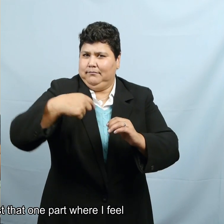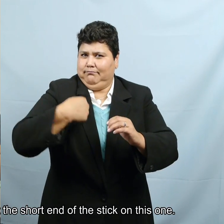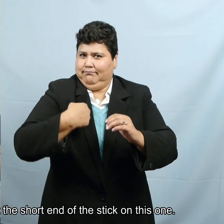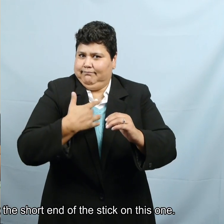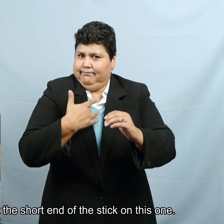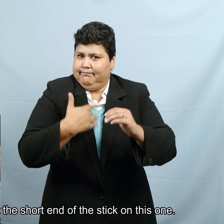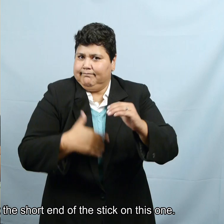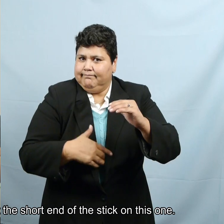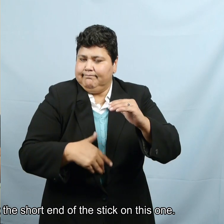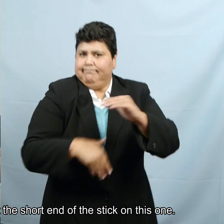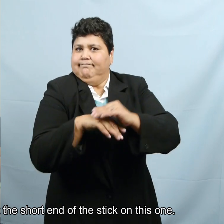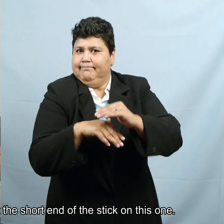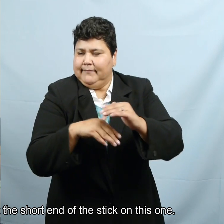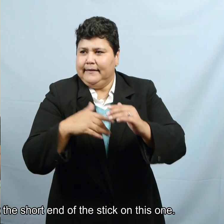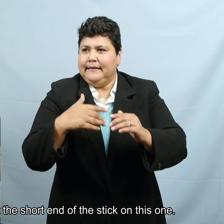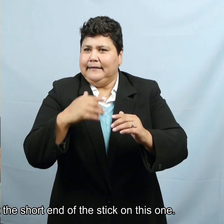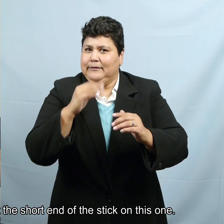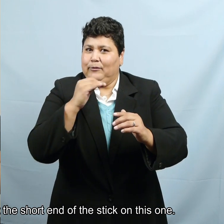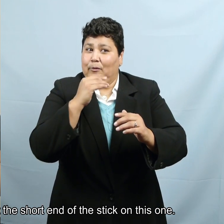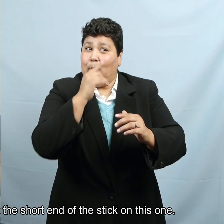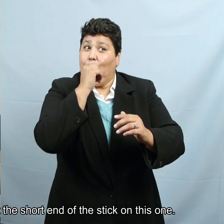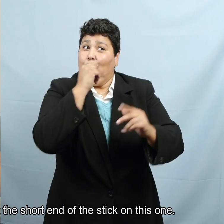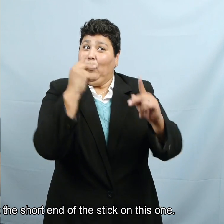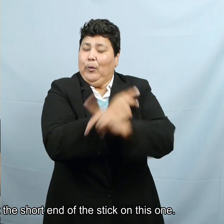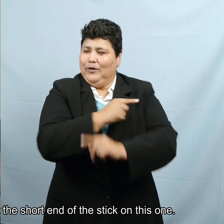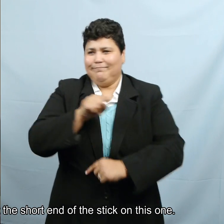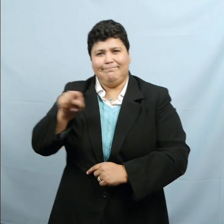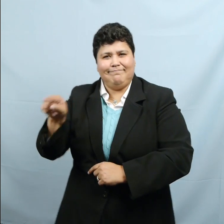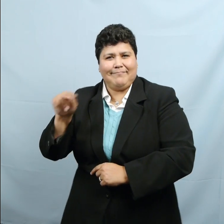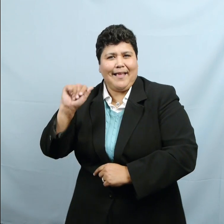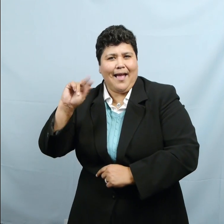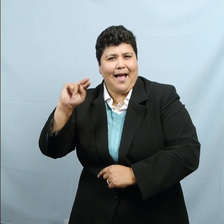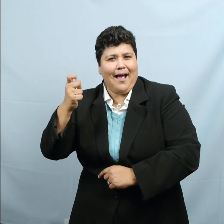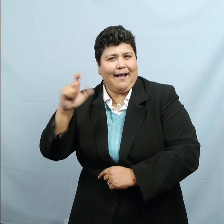feel like maybe Angel got the short end of the stick on this one.